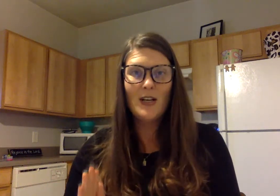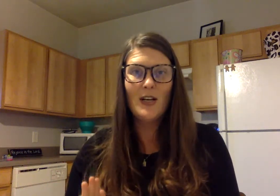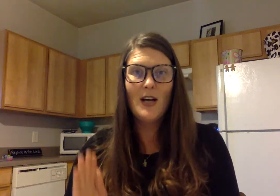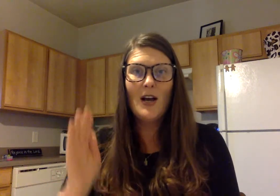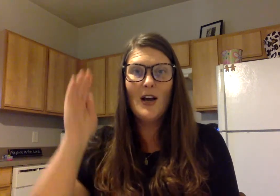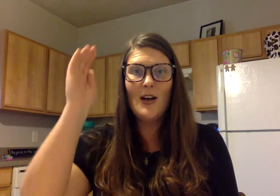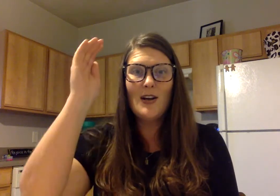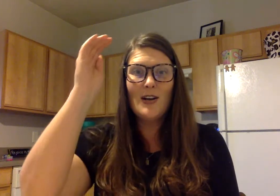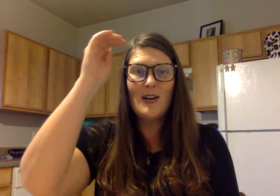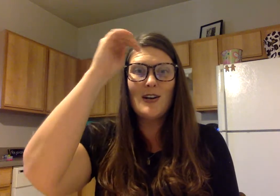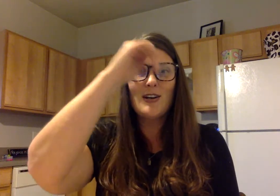hurt,